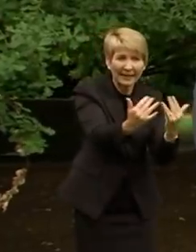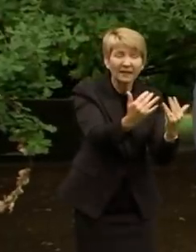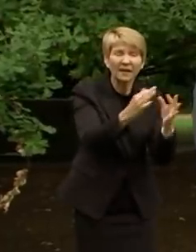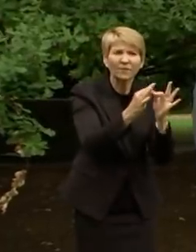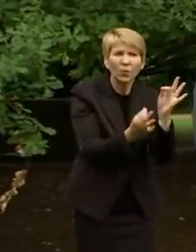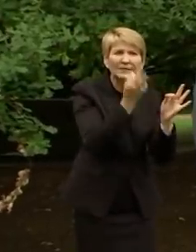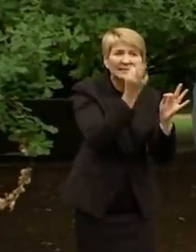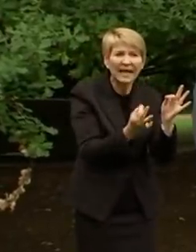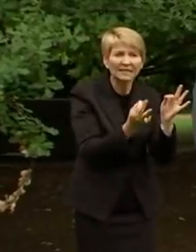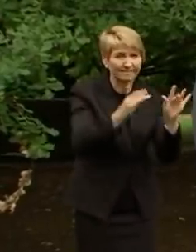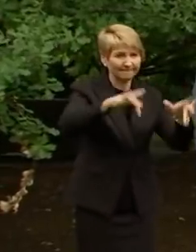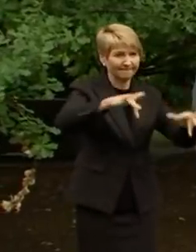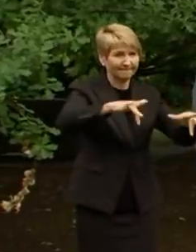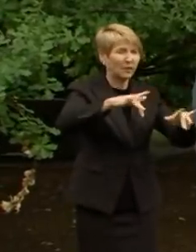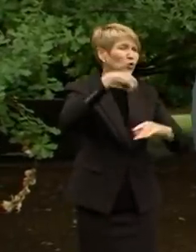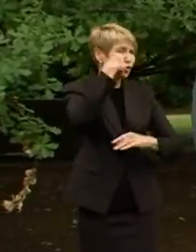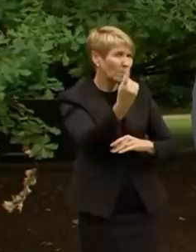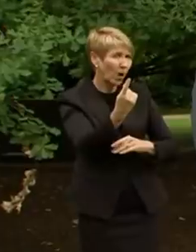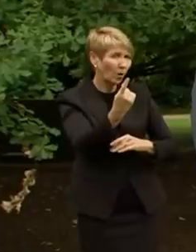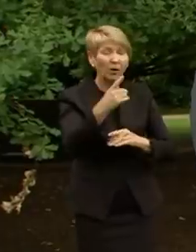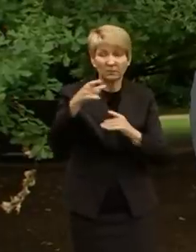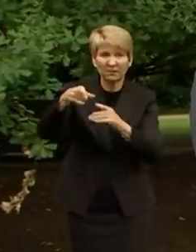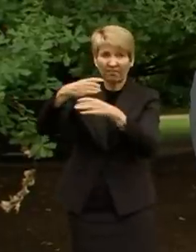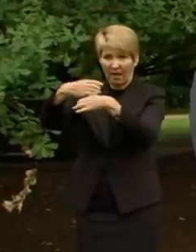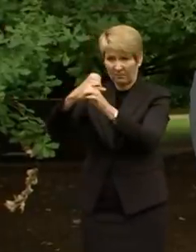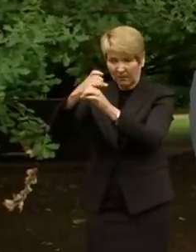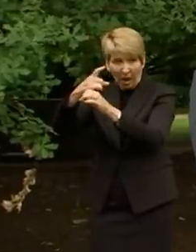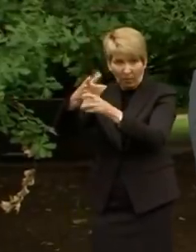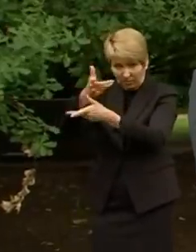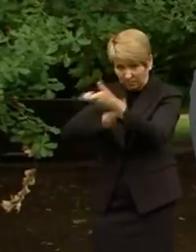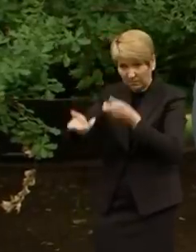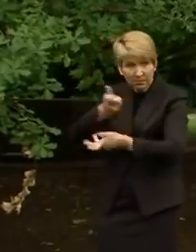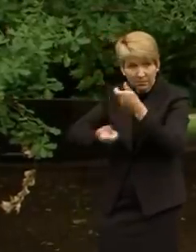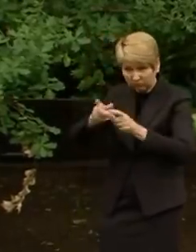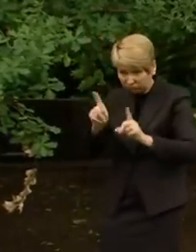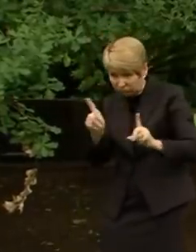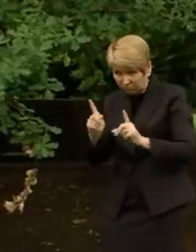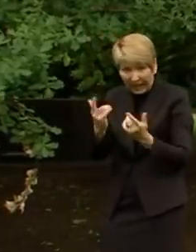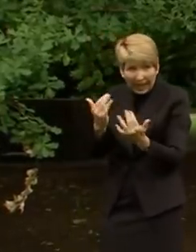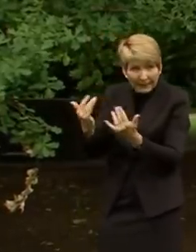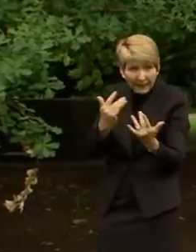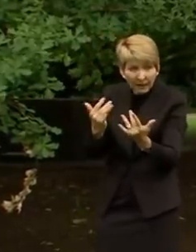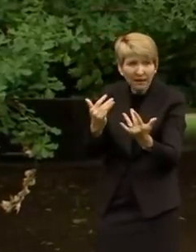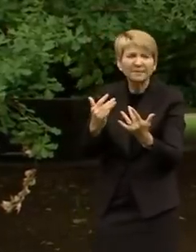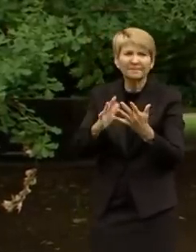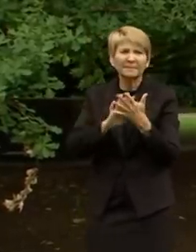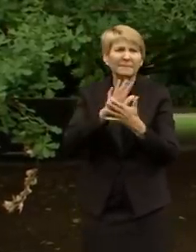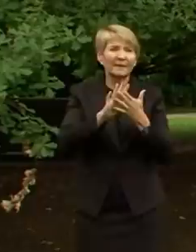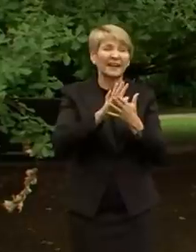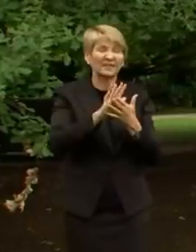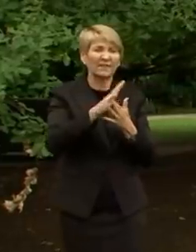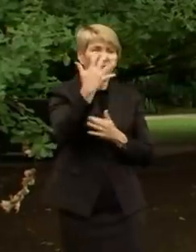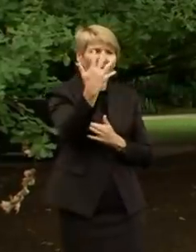start to come through tomorrow, Monday. That's why we chose Wednesday as the important day, a five-day